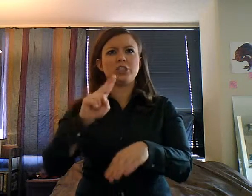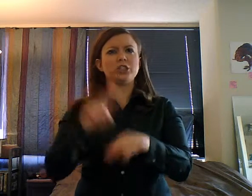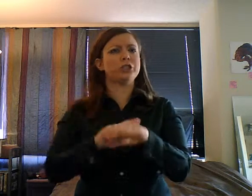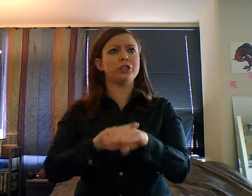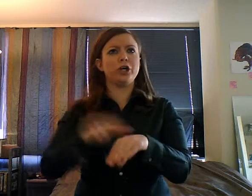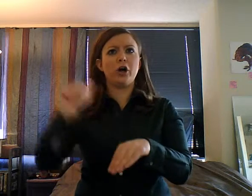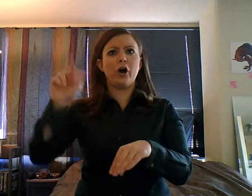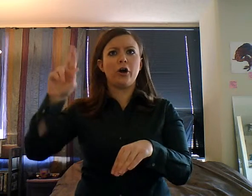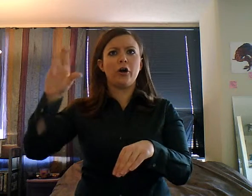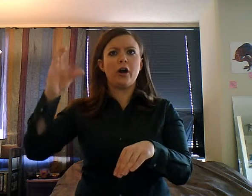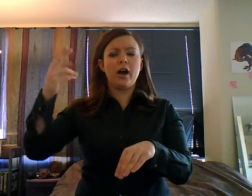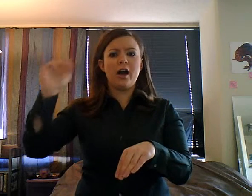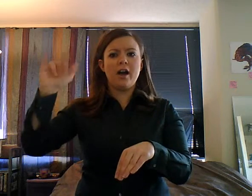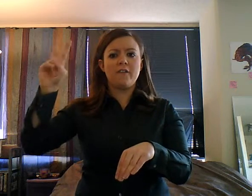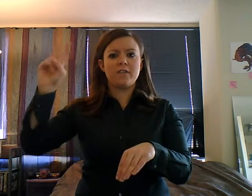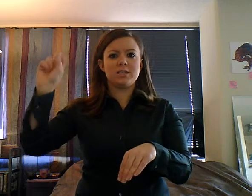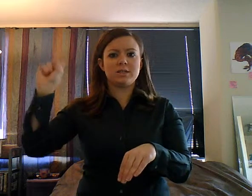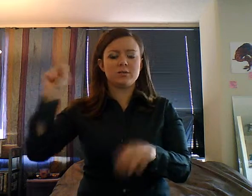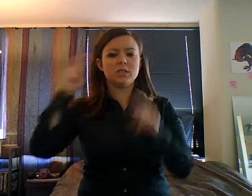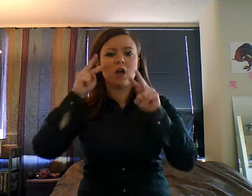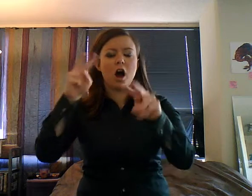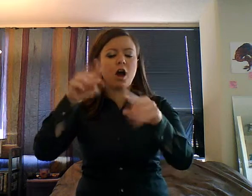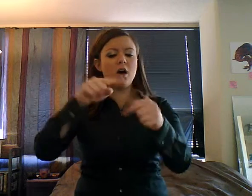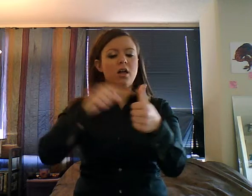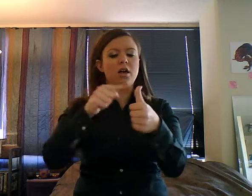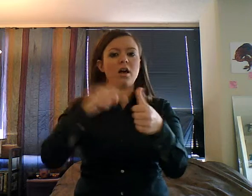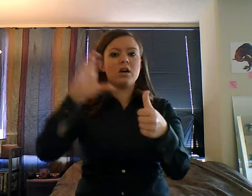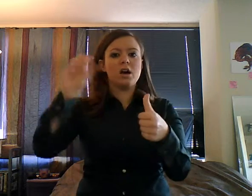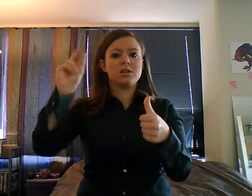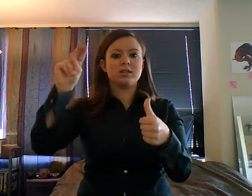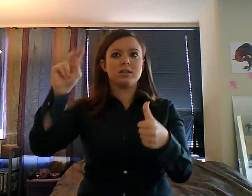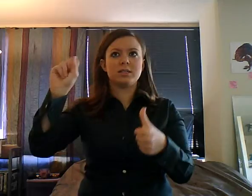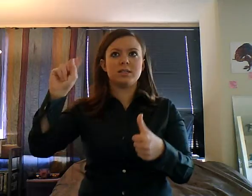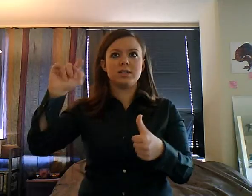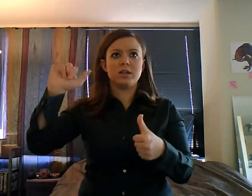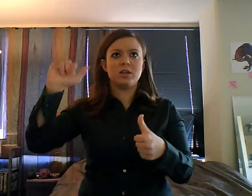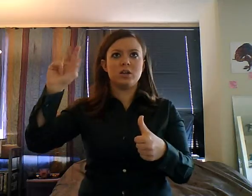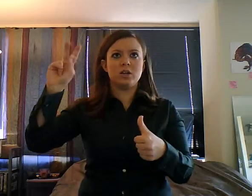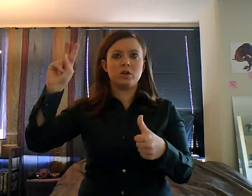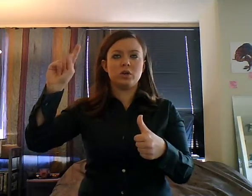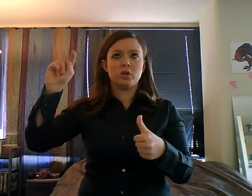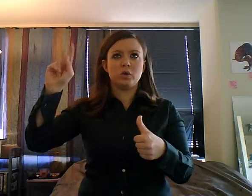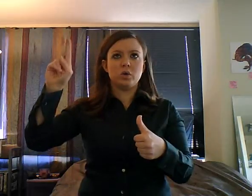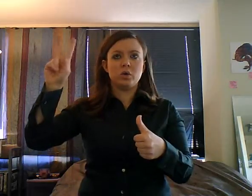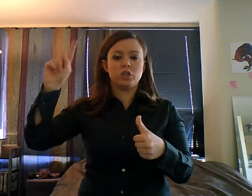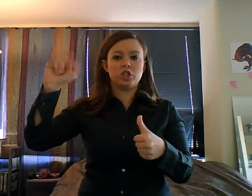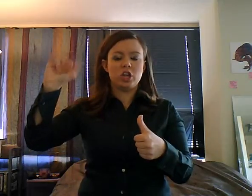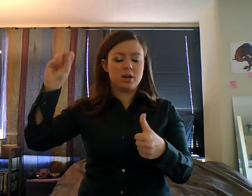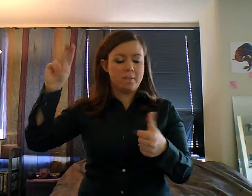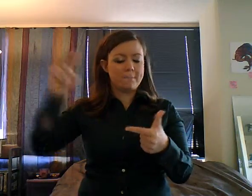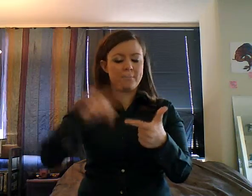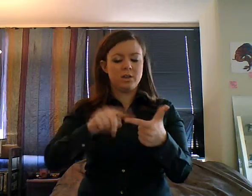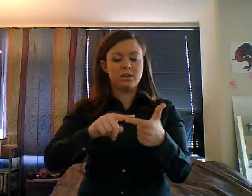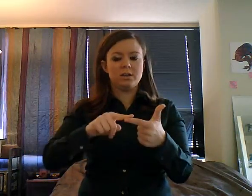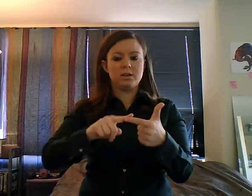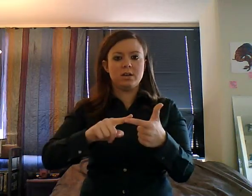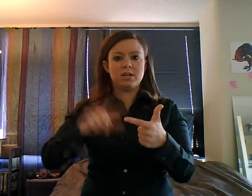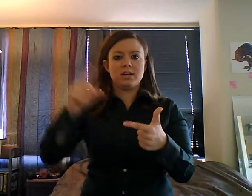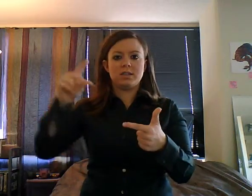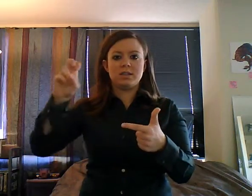The poor Declaration of Independence is just so worn out. I'm you know, for a while it wasn't really being preserved, and I like tried,